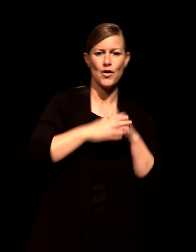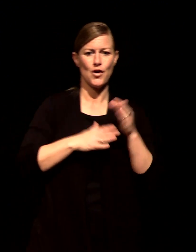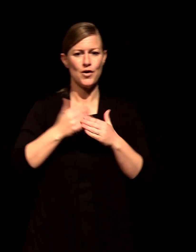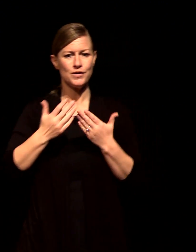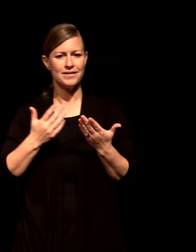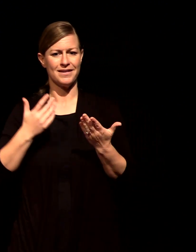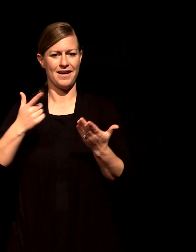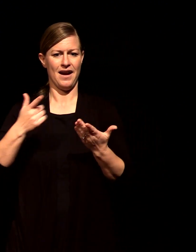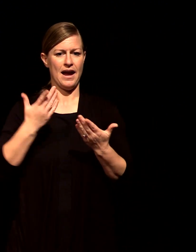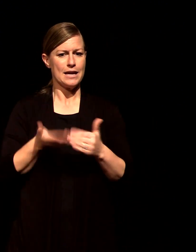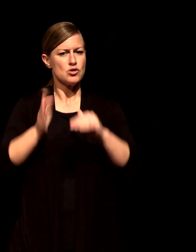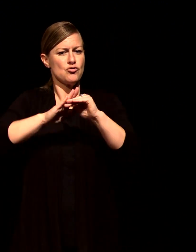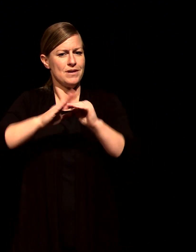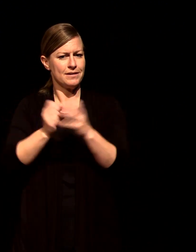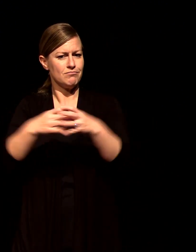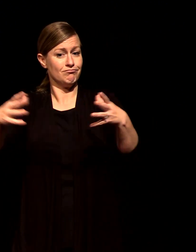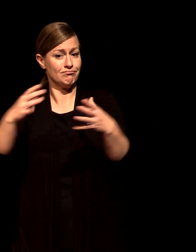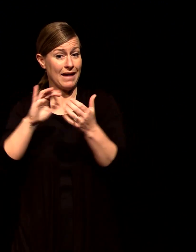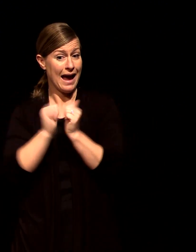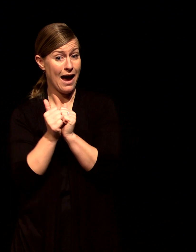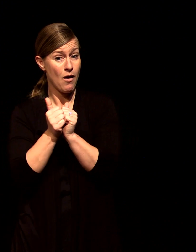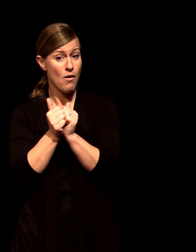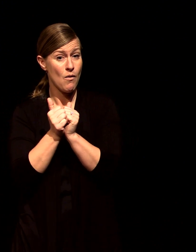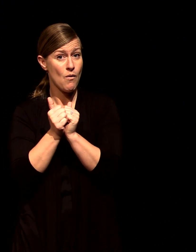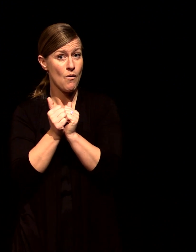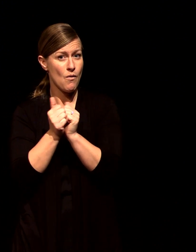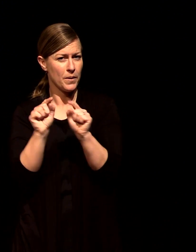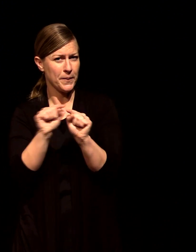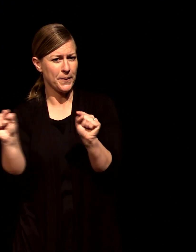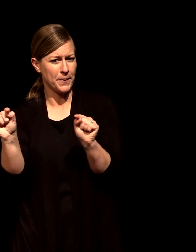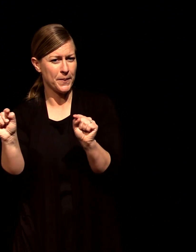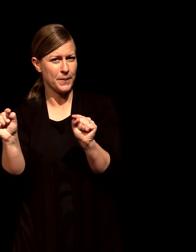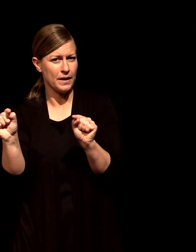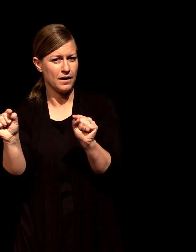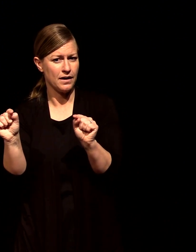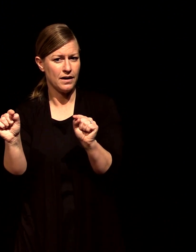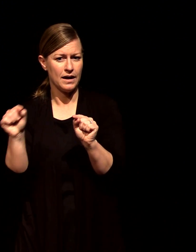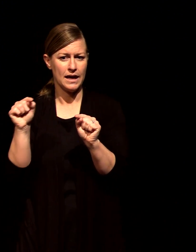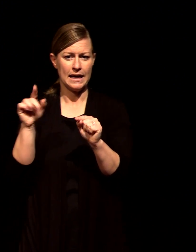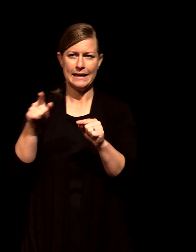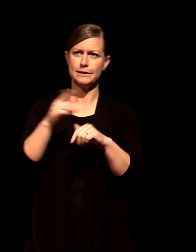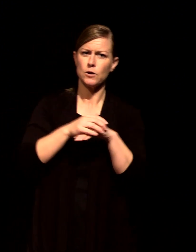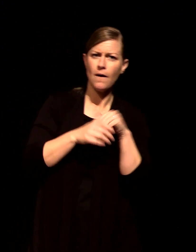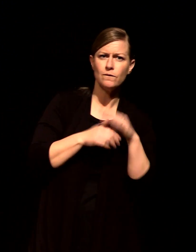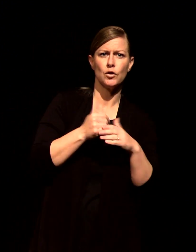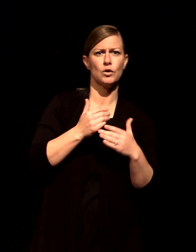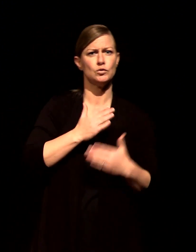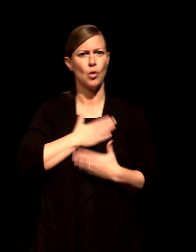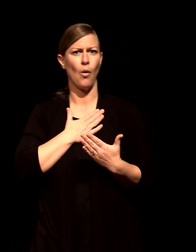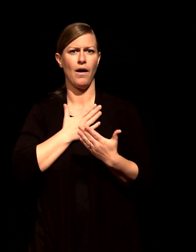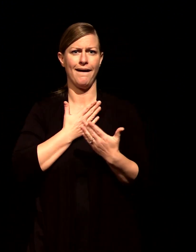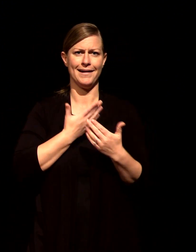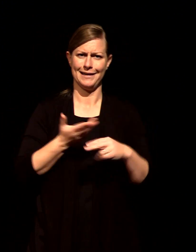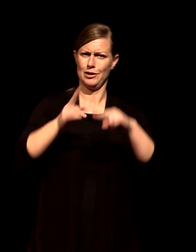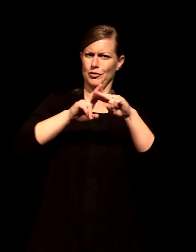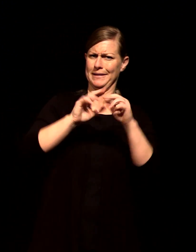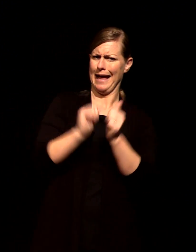blank now we're going to fill in that blank in just a second but I want you to think about it how would you